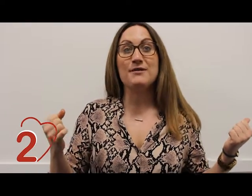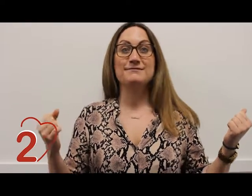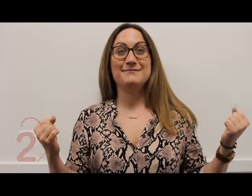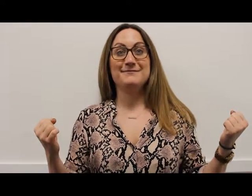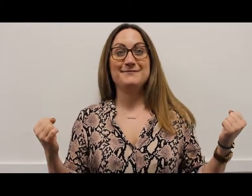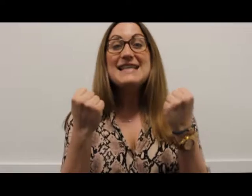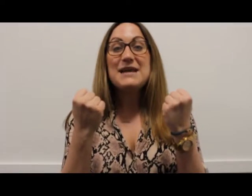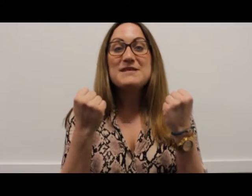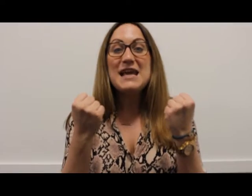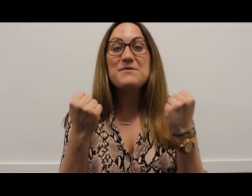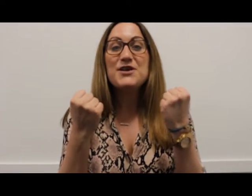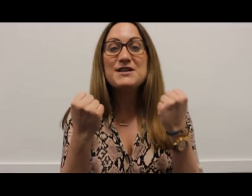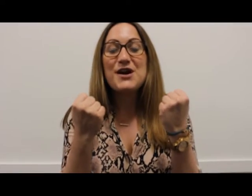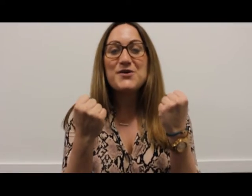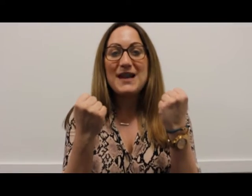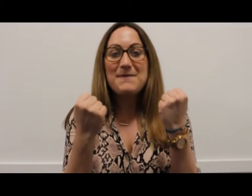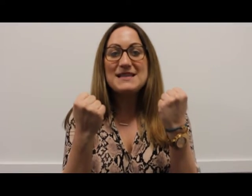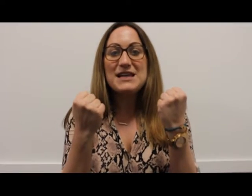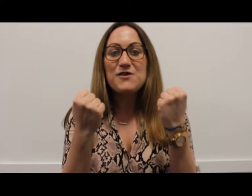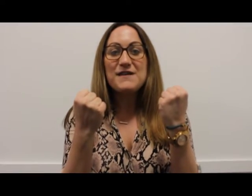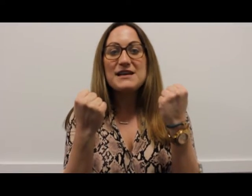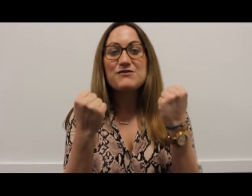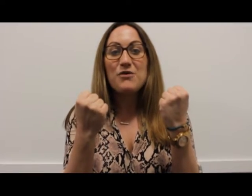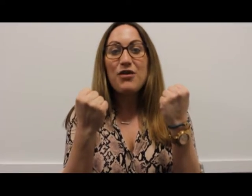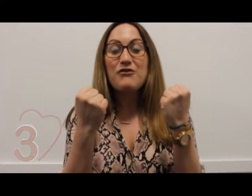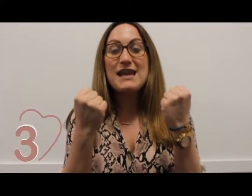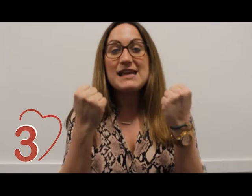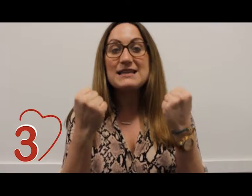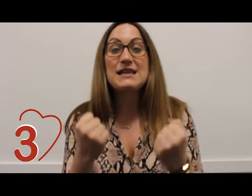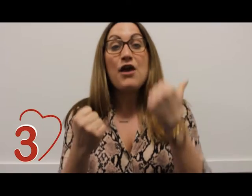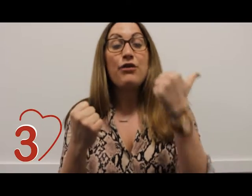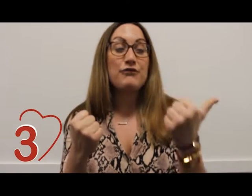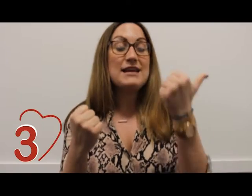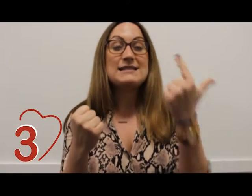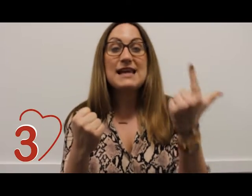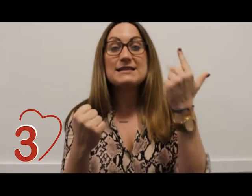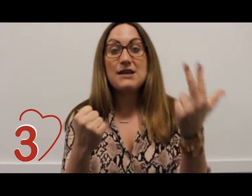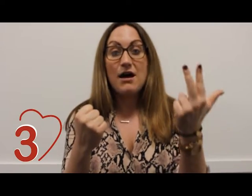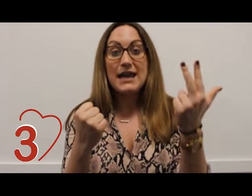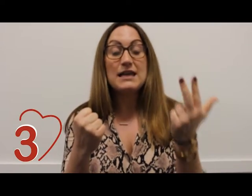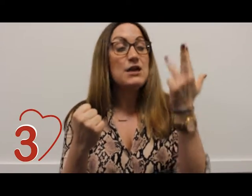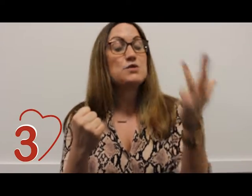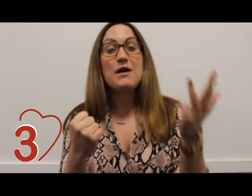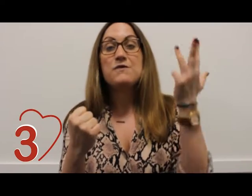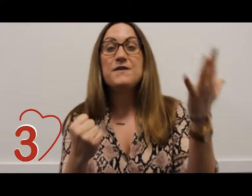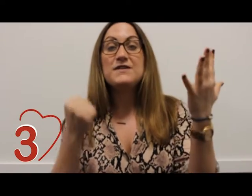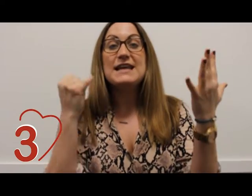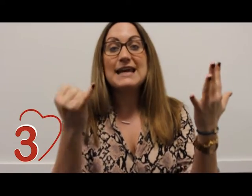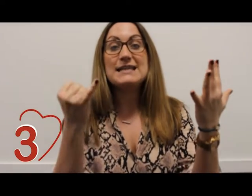team team good as gold let me see your fingers roll the threes 3 6 9 12 15 18